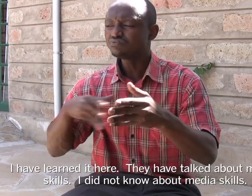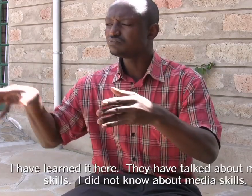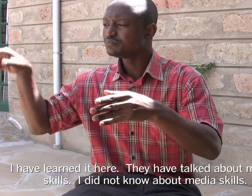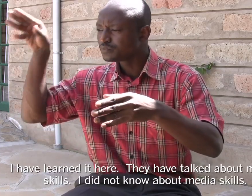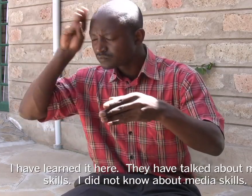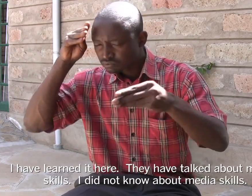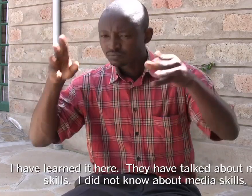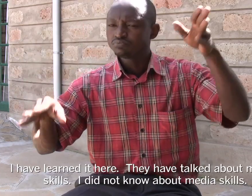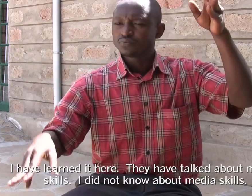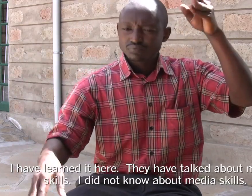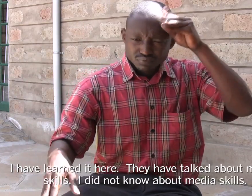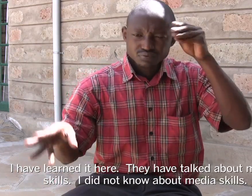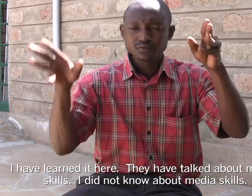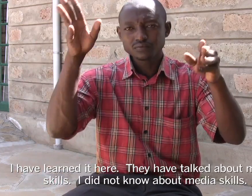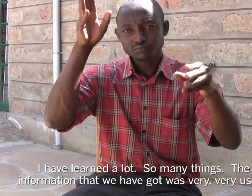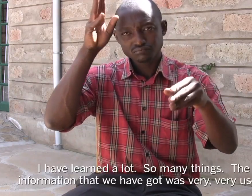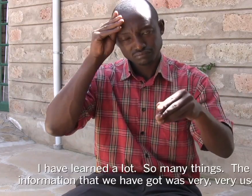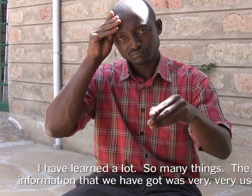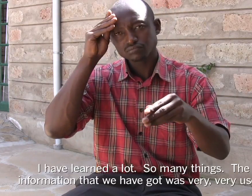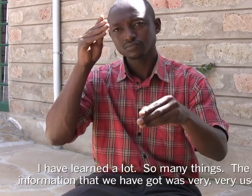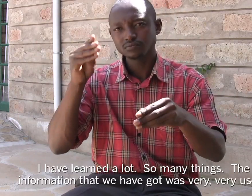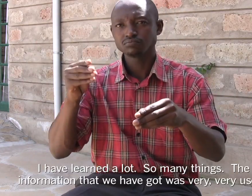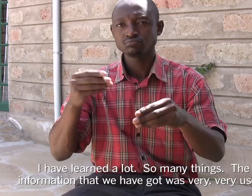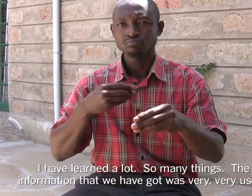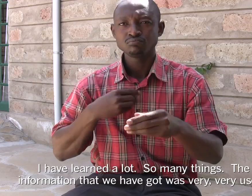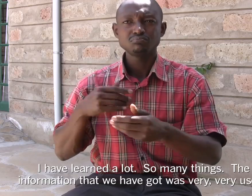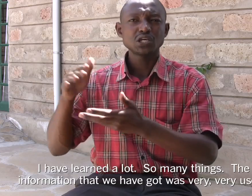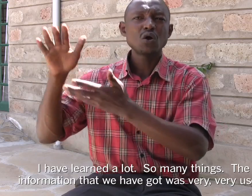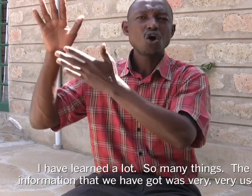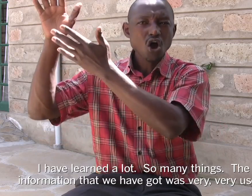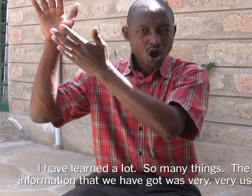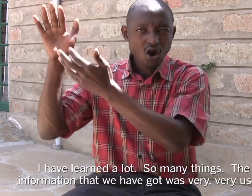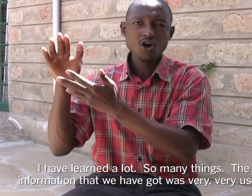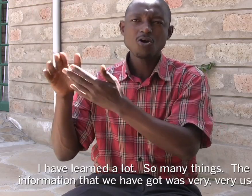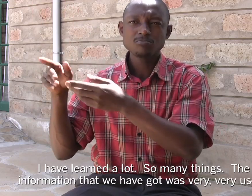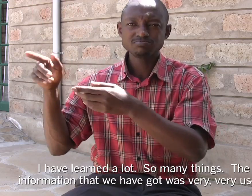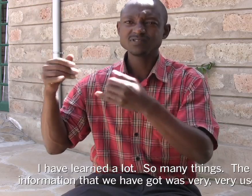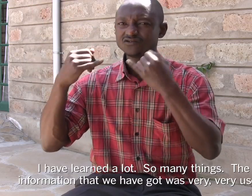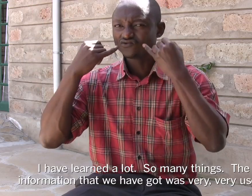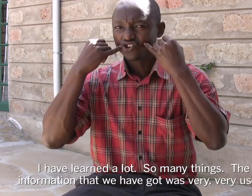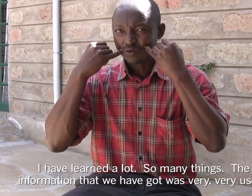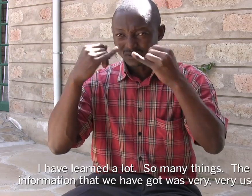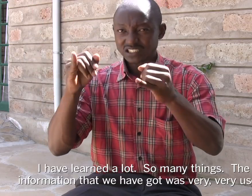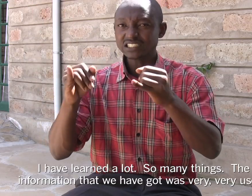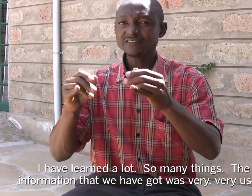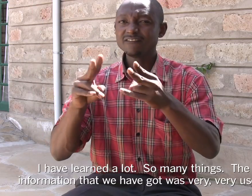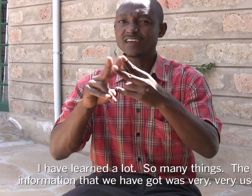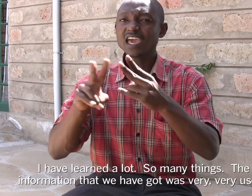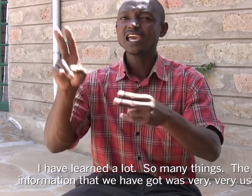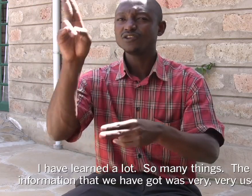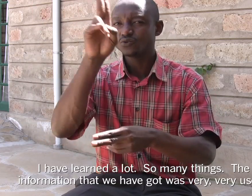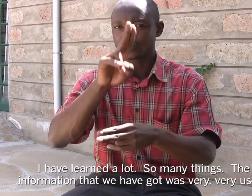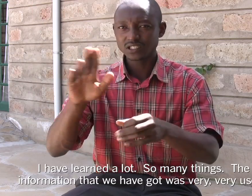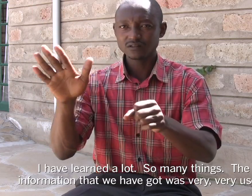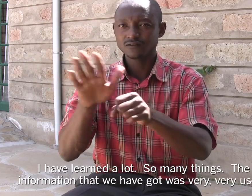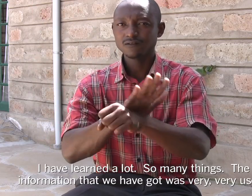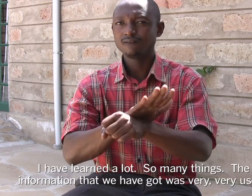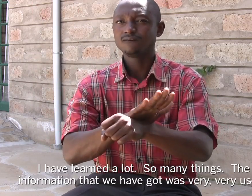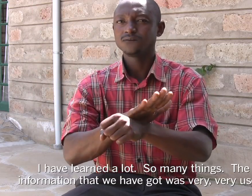not know about media skills. I have learned a lot. So many things. The information that we have